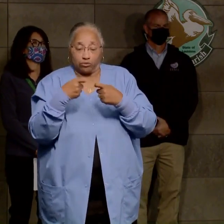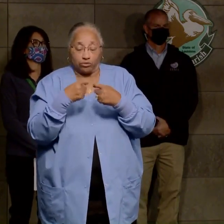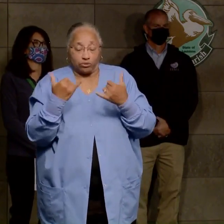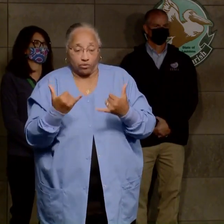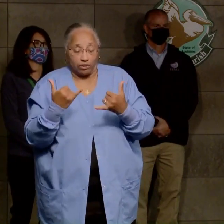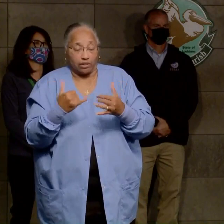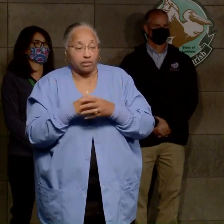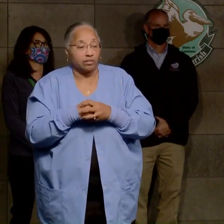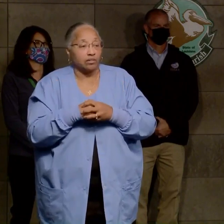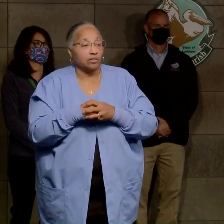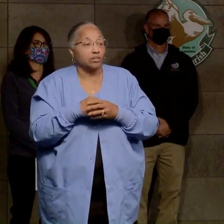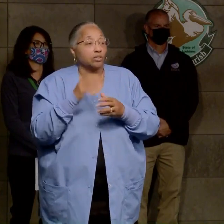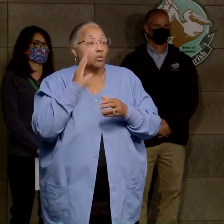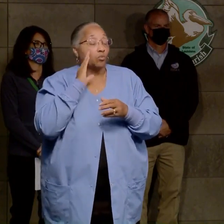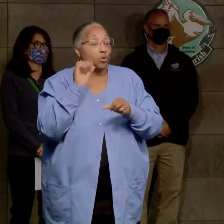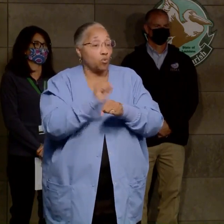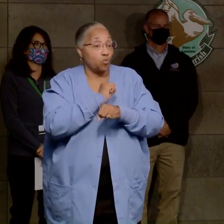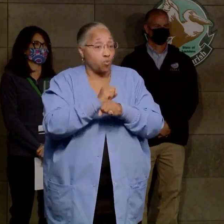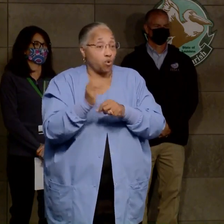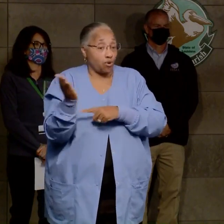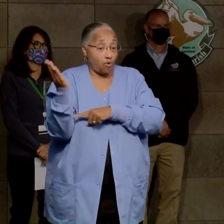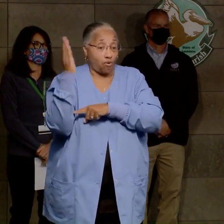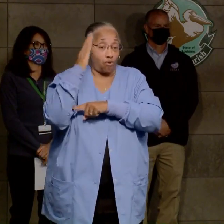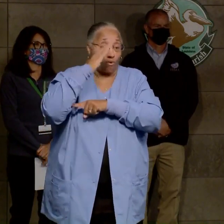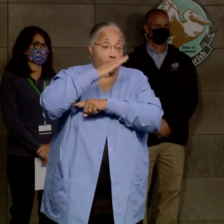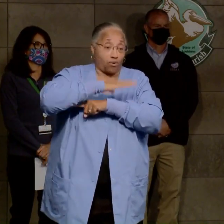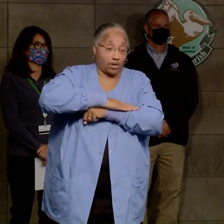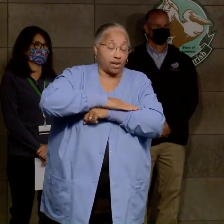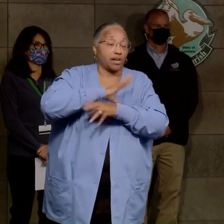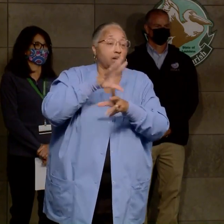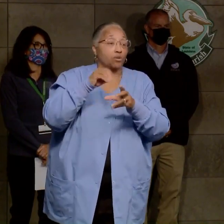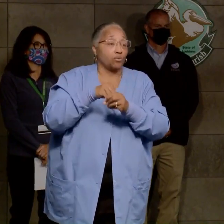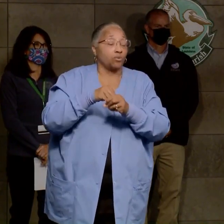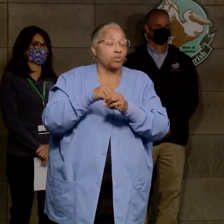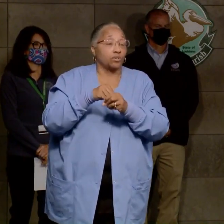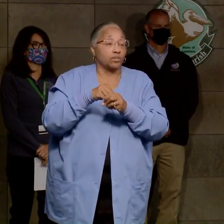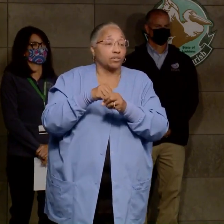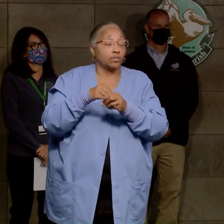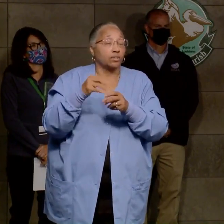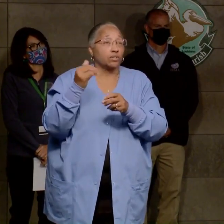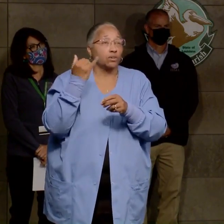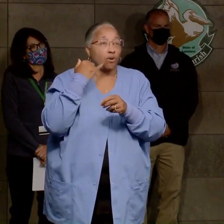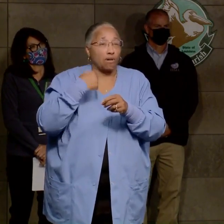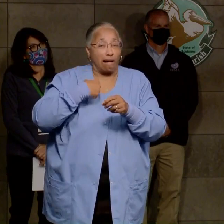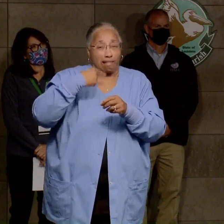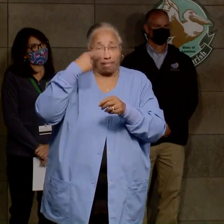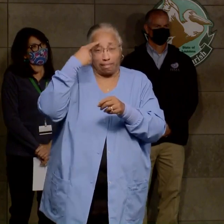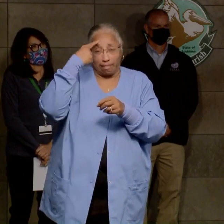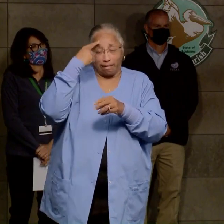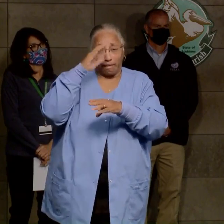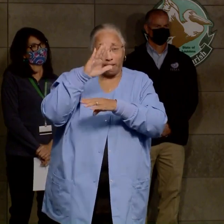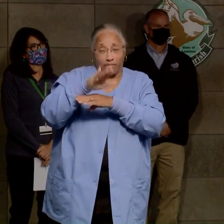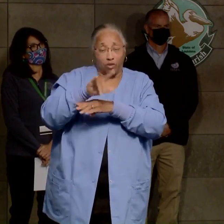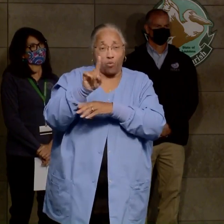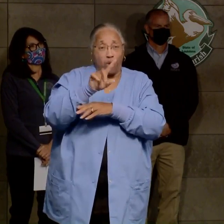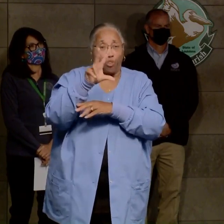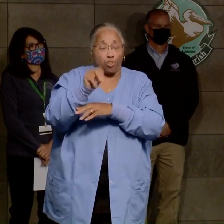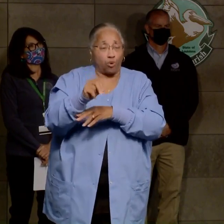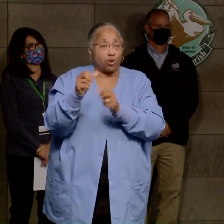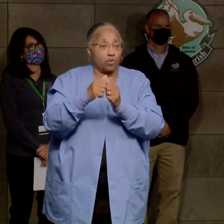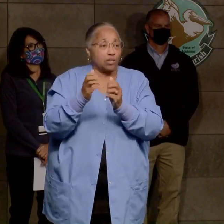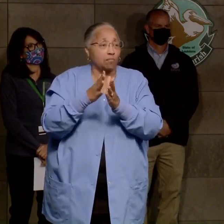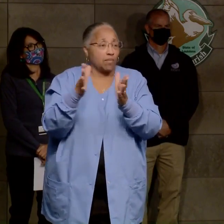There will be efforts all day long, including a call, I think it's at 1.30, with the Public Service Commission and